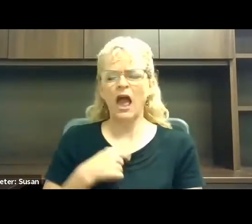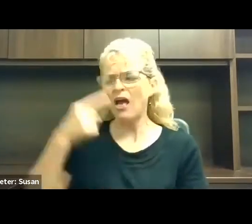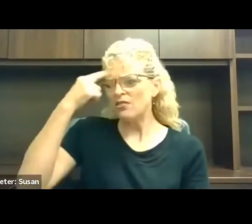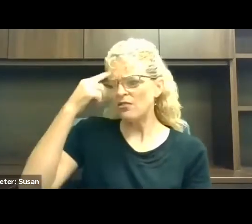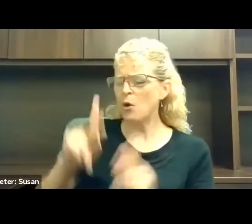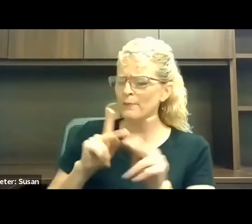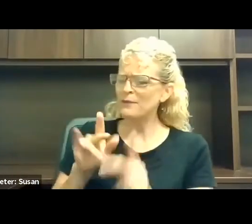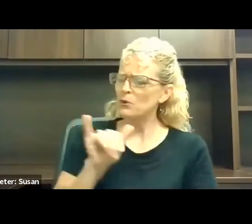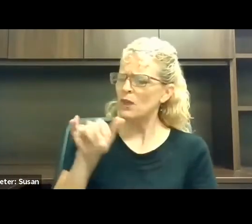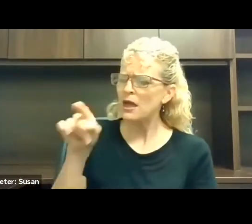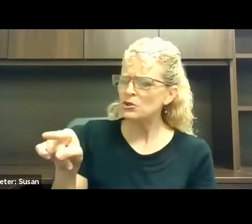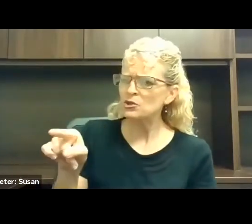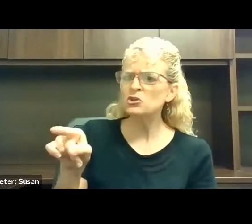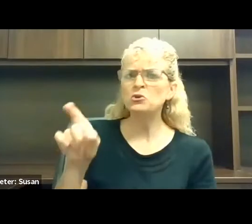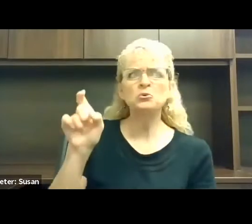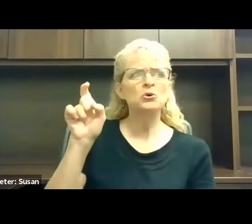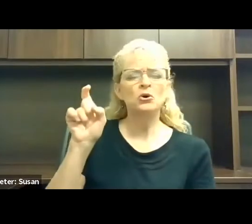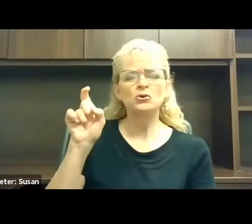die at birth.